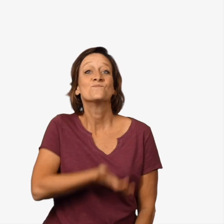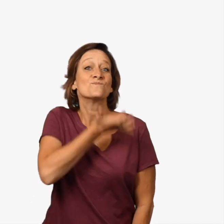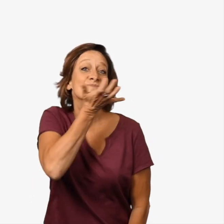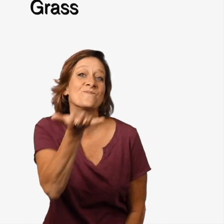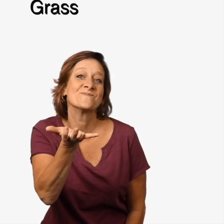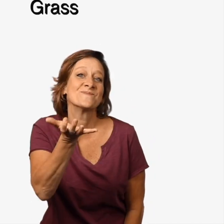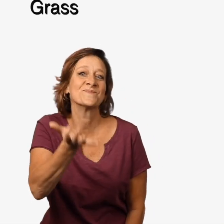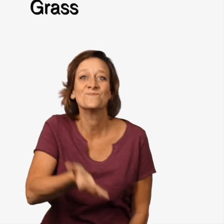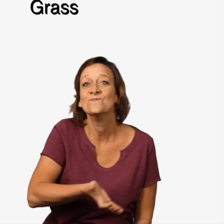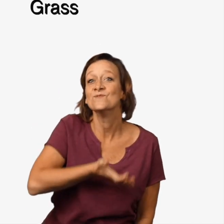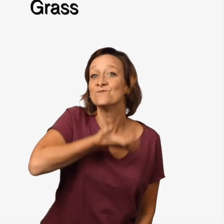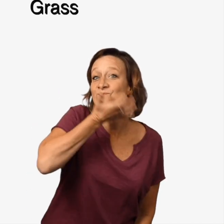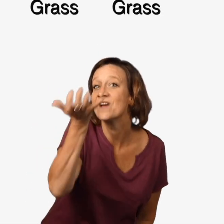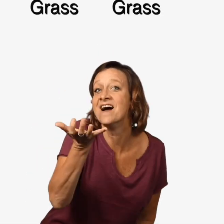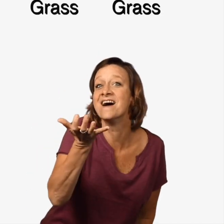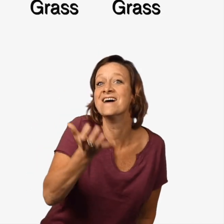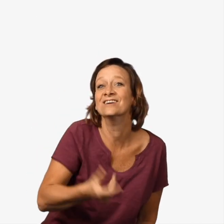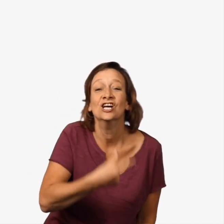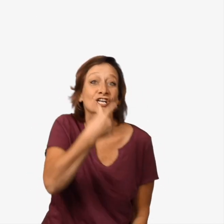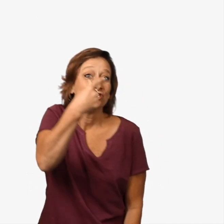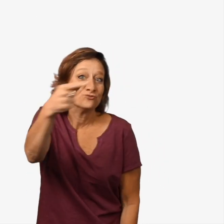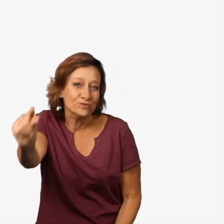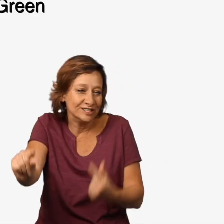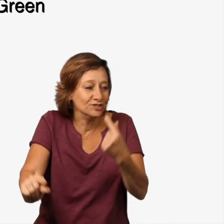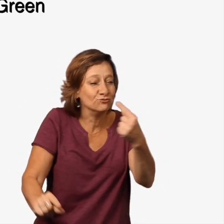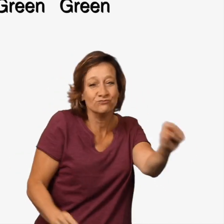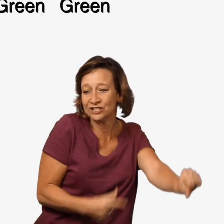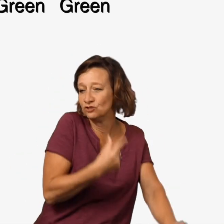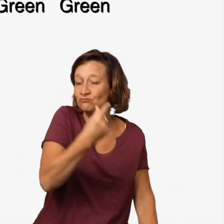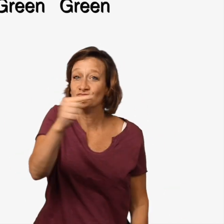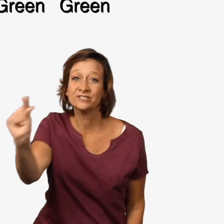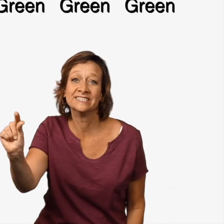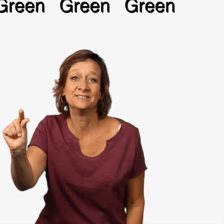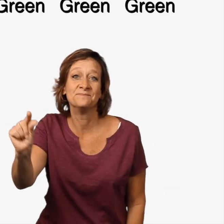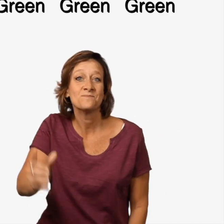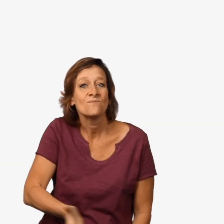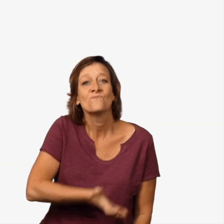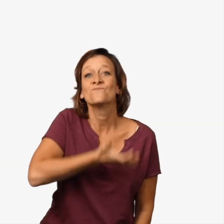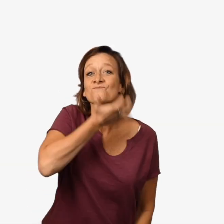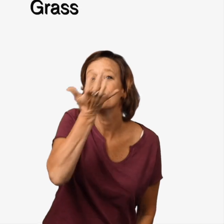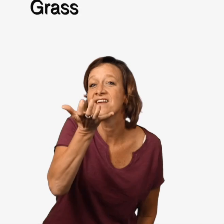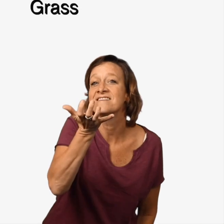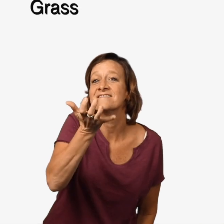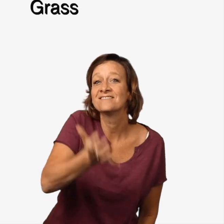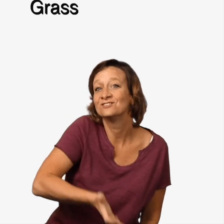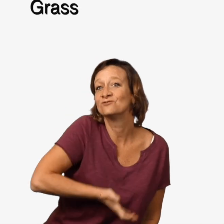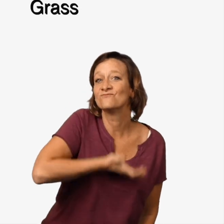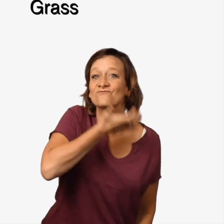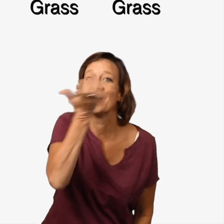Grass, grass. Green, green, green. Grass, grass.